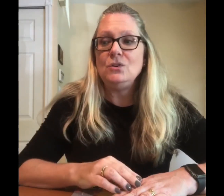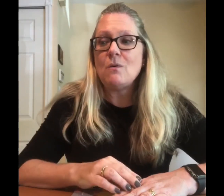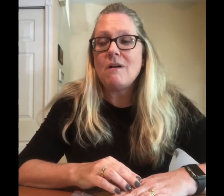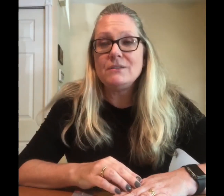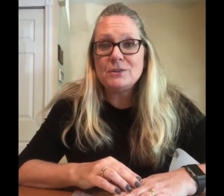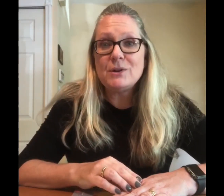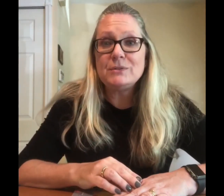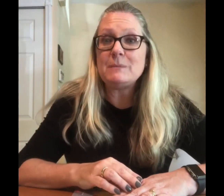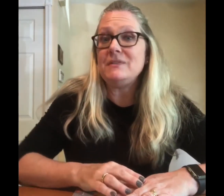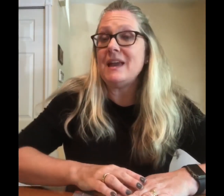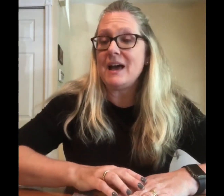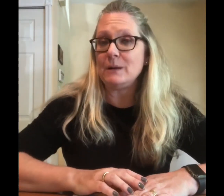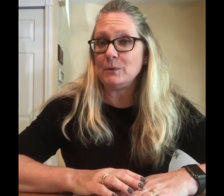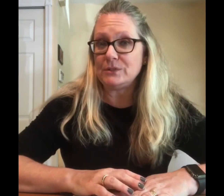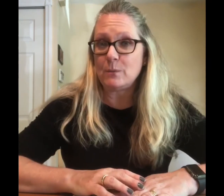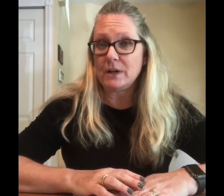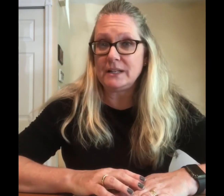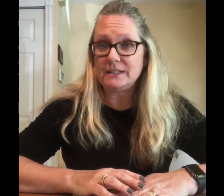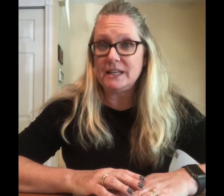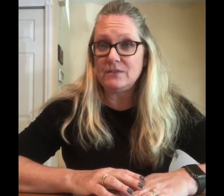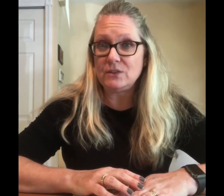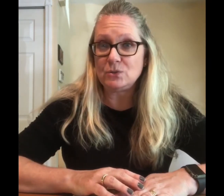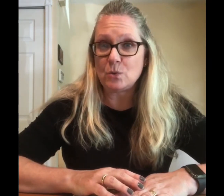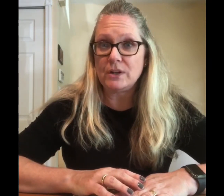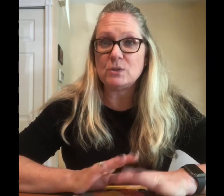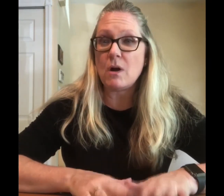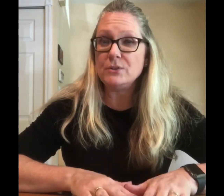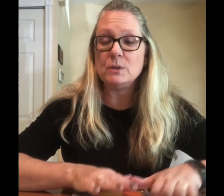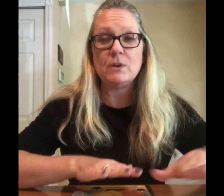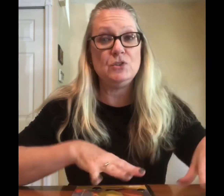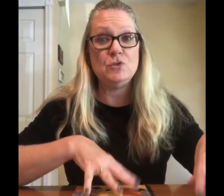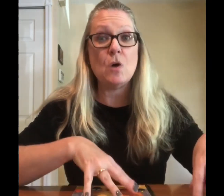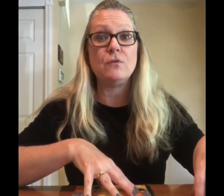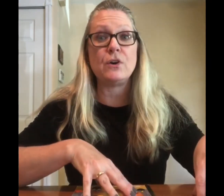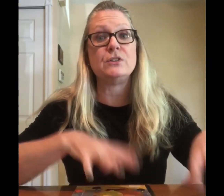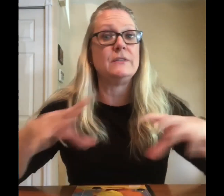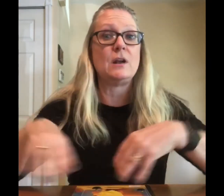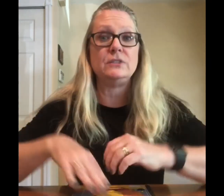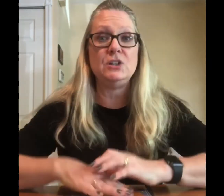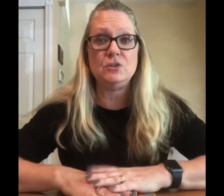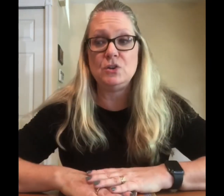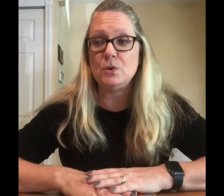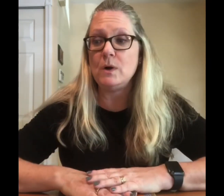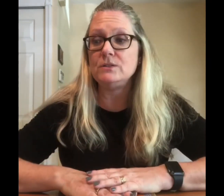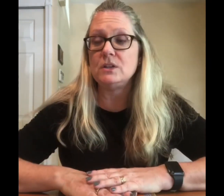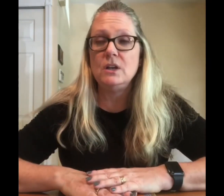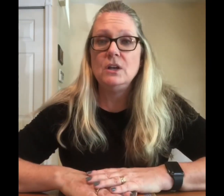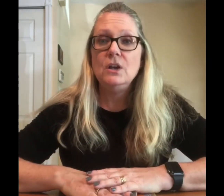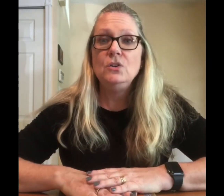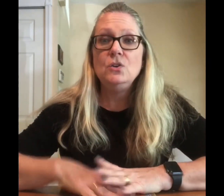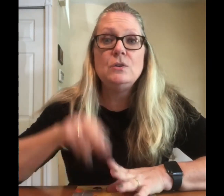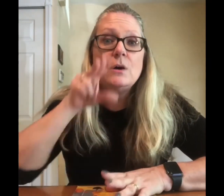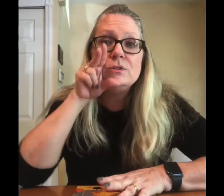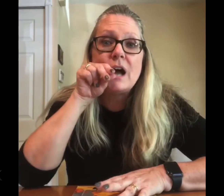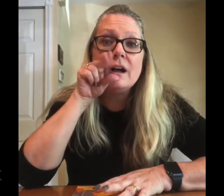also know some of the animals that we're gonna see in this story. So I'll do the ones you know first and then I'll teach you the new ones. You know duck,